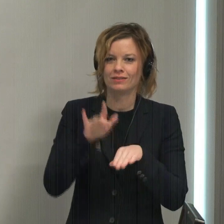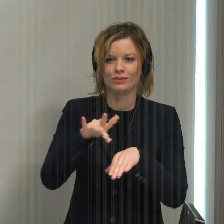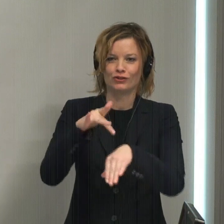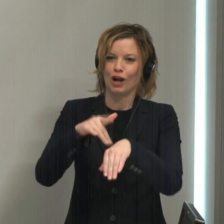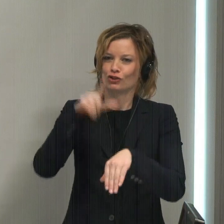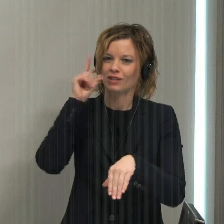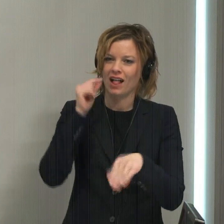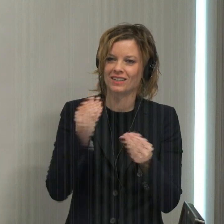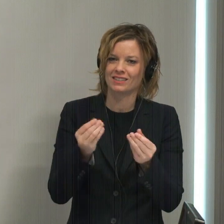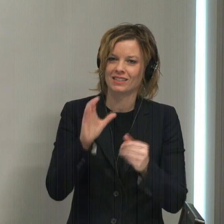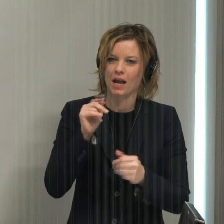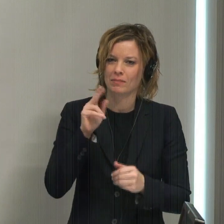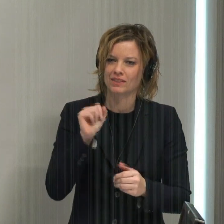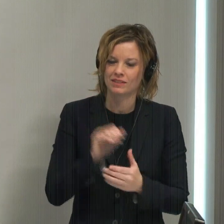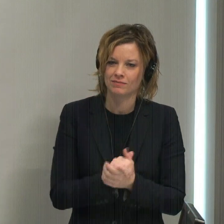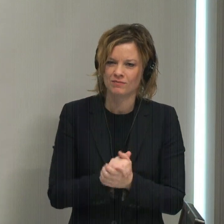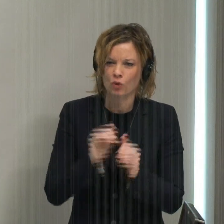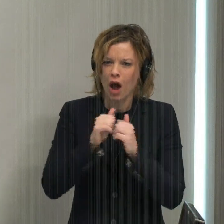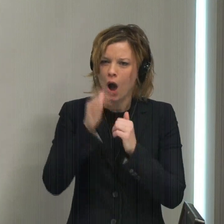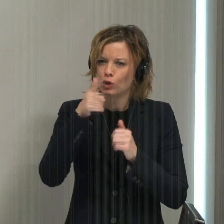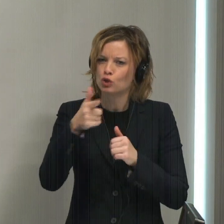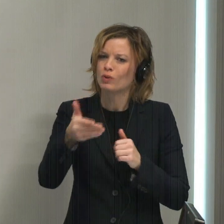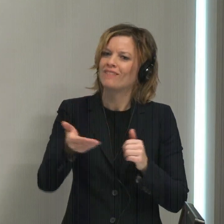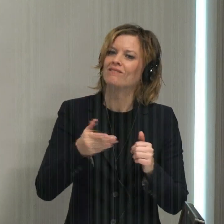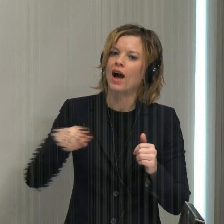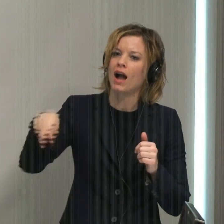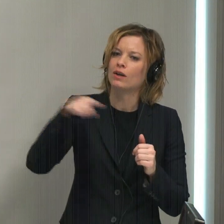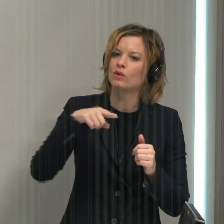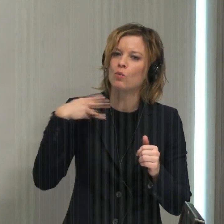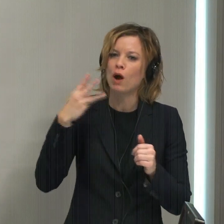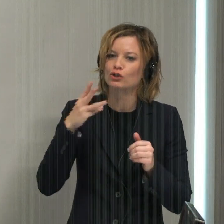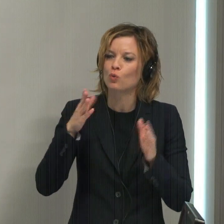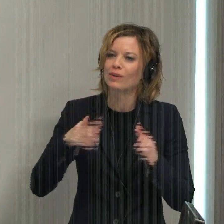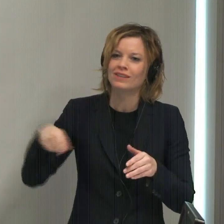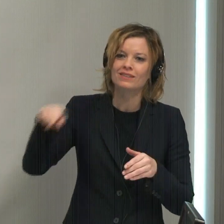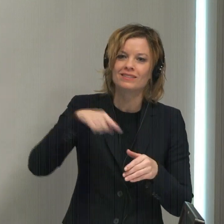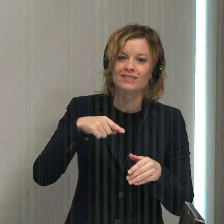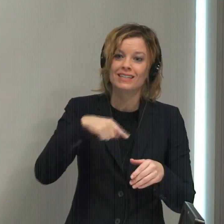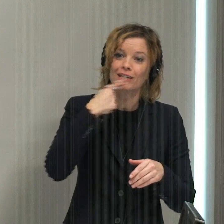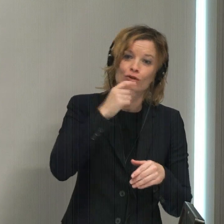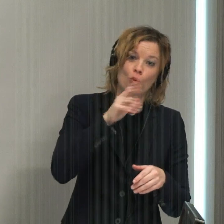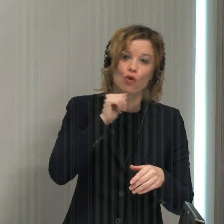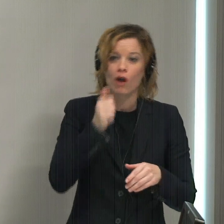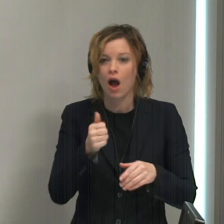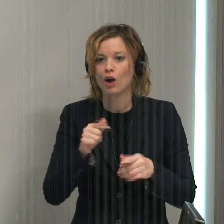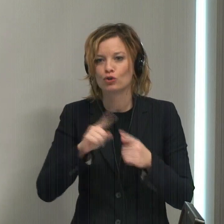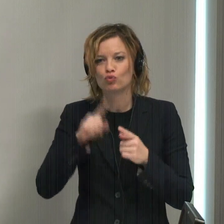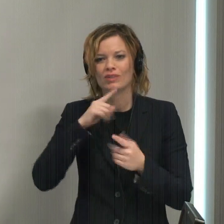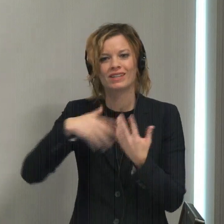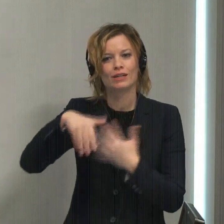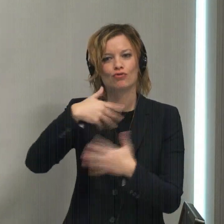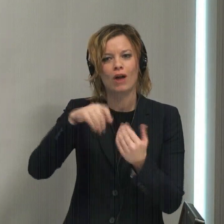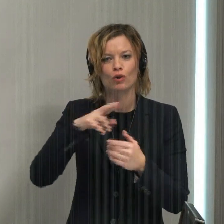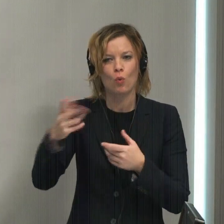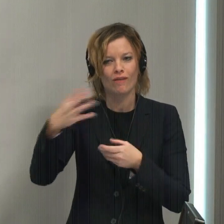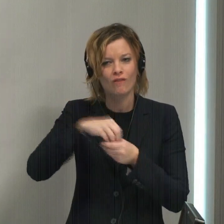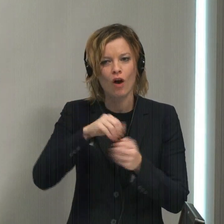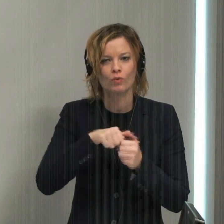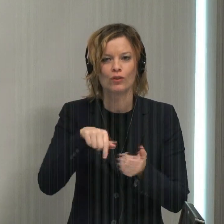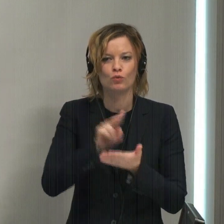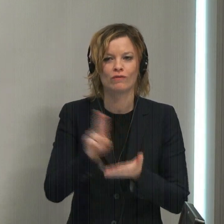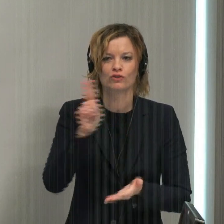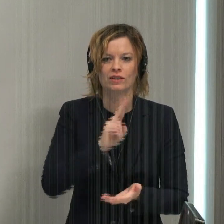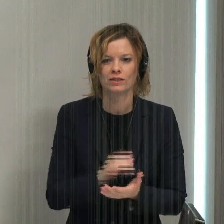on Gallaudet's campus. How would you invite Washingtonians, hearing or not, to interact or to get involved with the